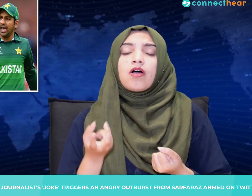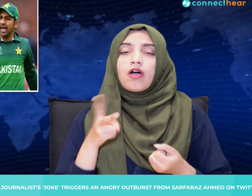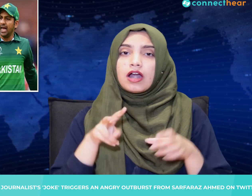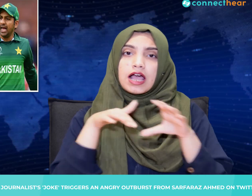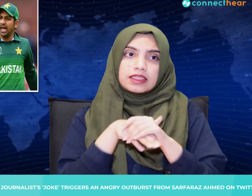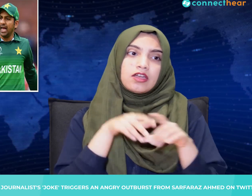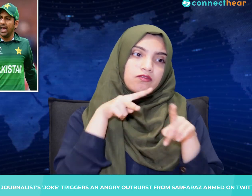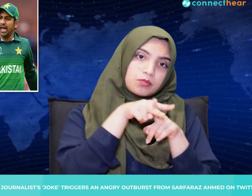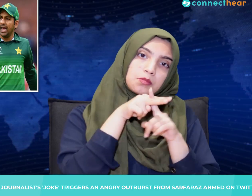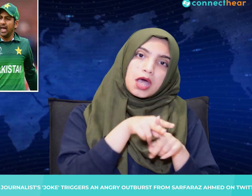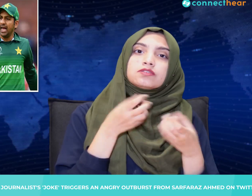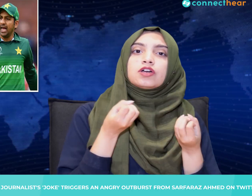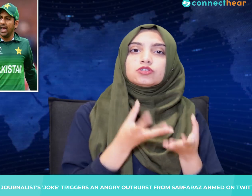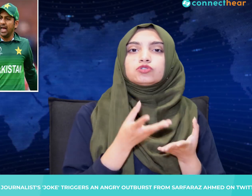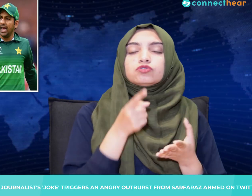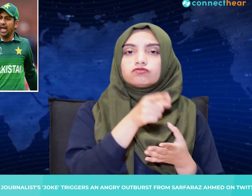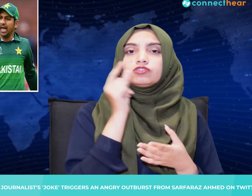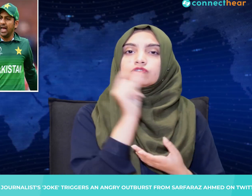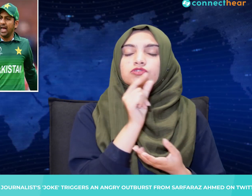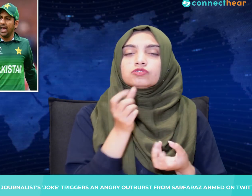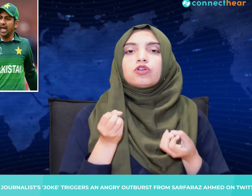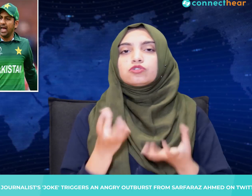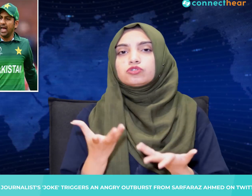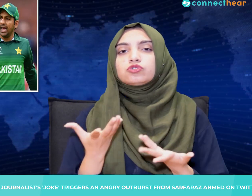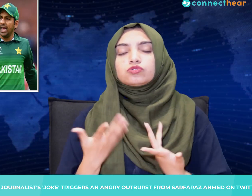as a senior player and former team captain.